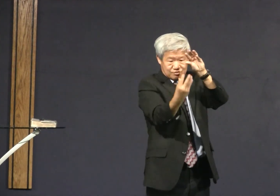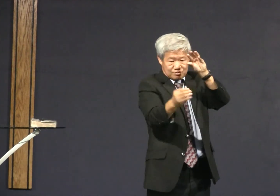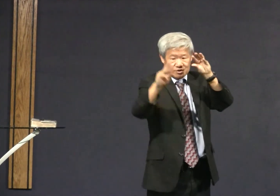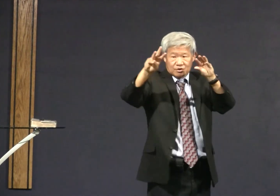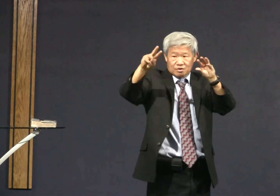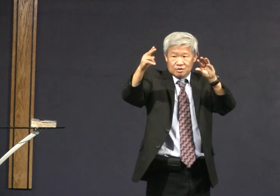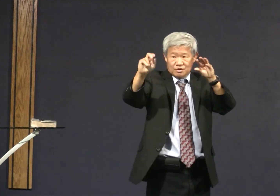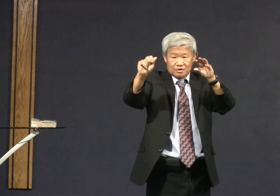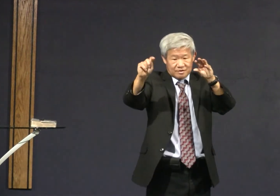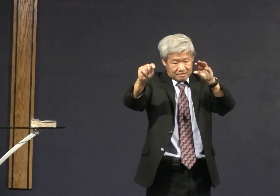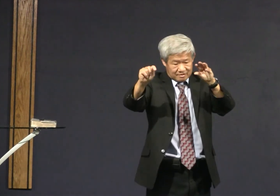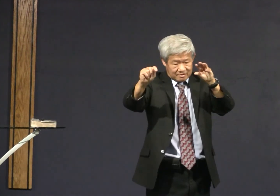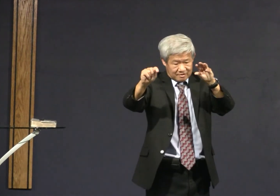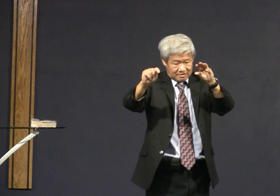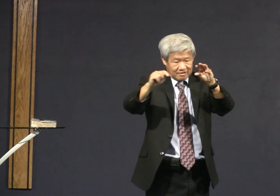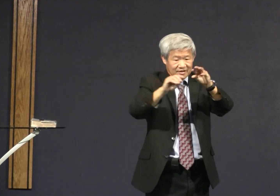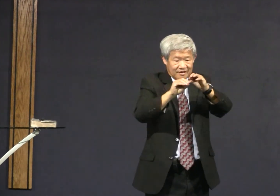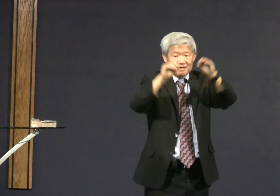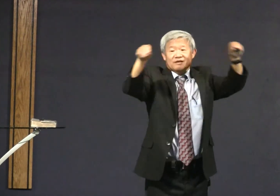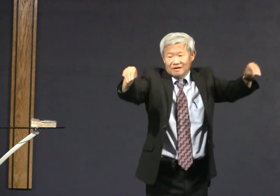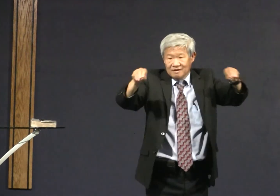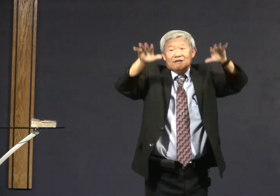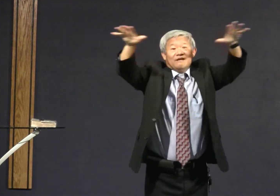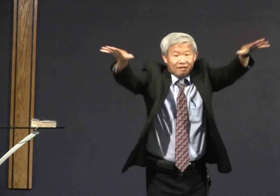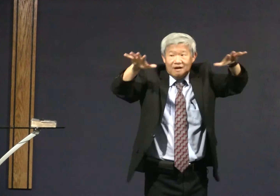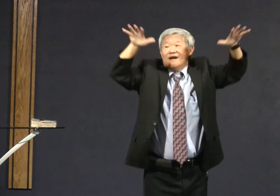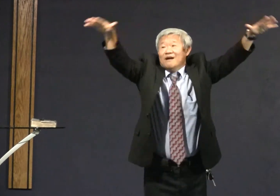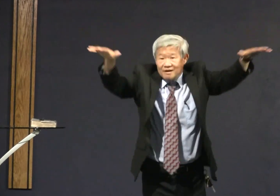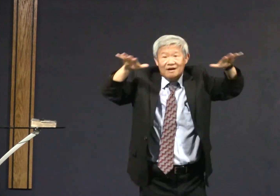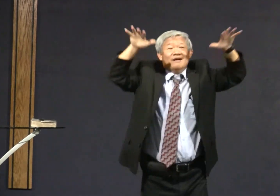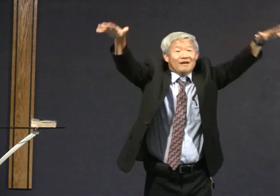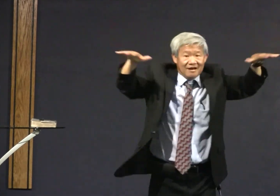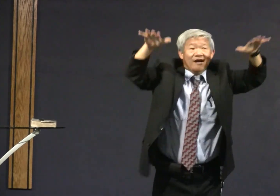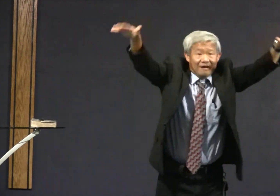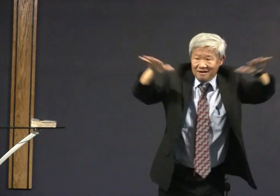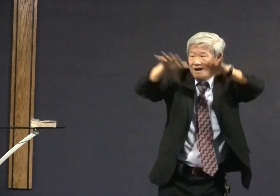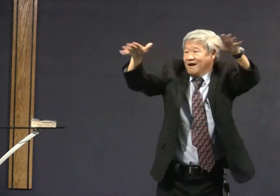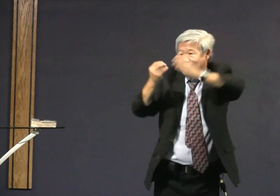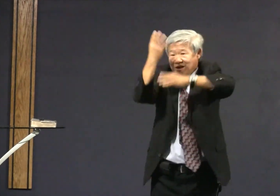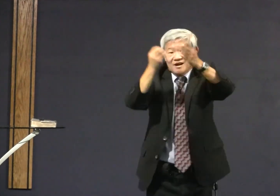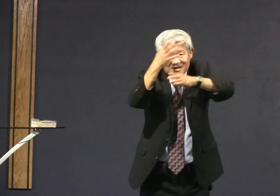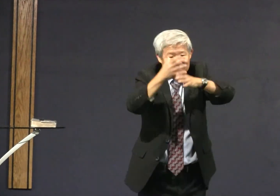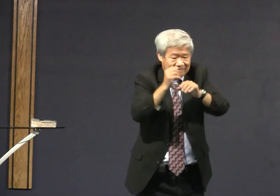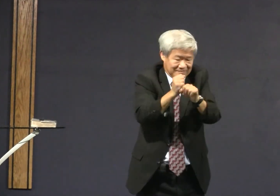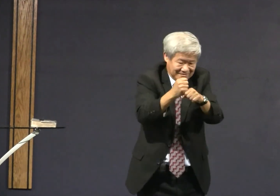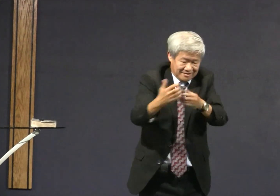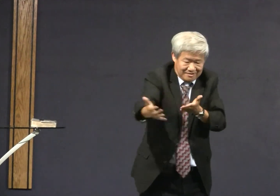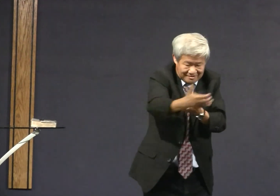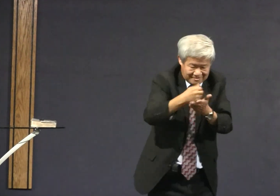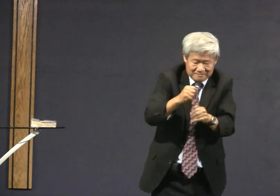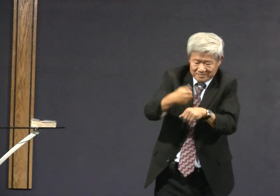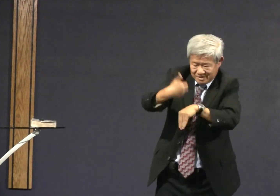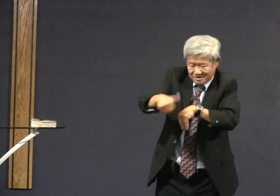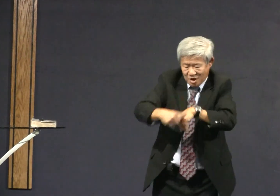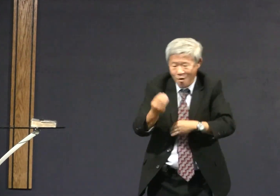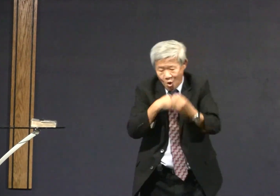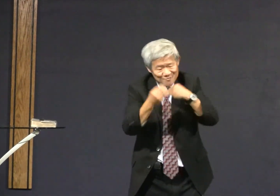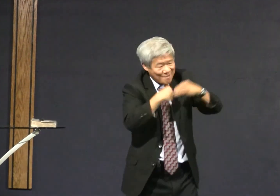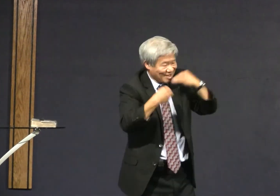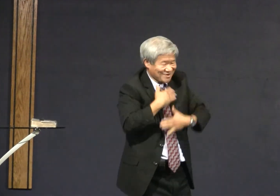grow well it produces wheat it produces a lot of wheat it makes a good